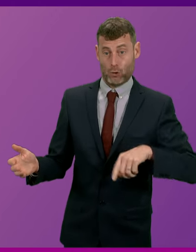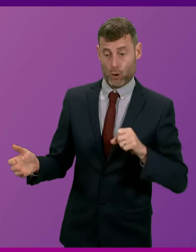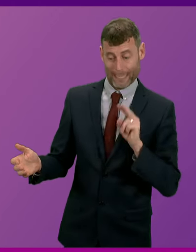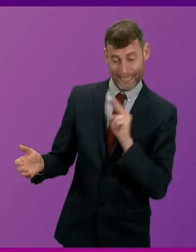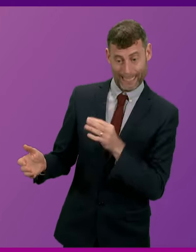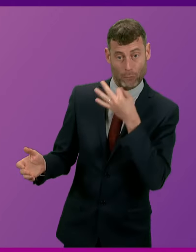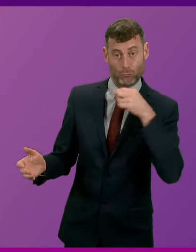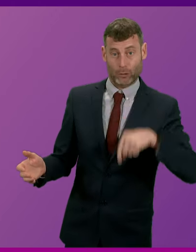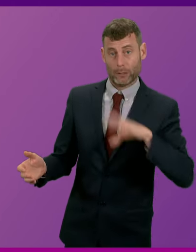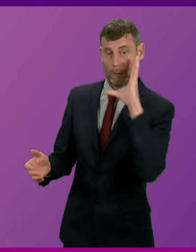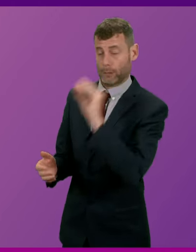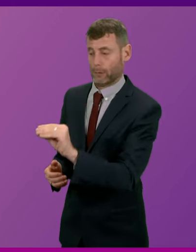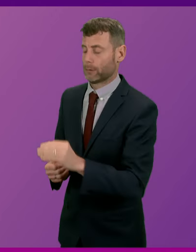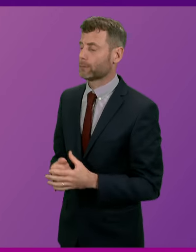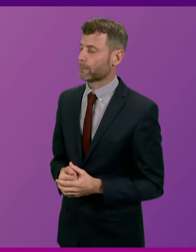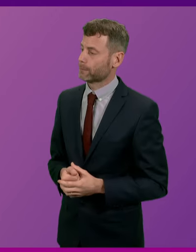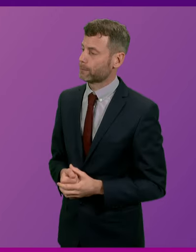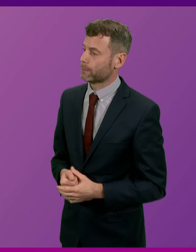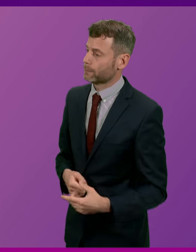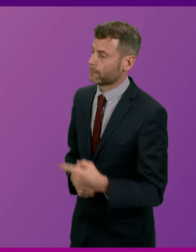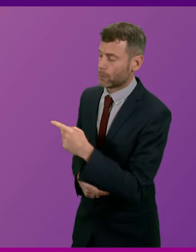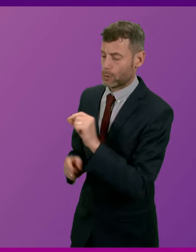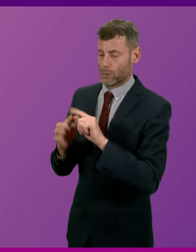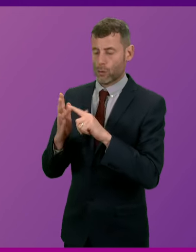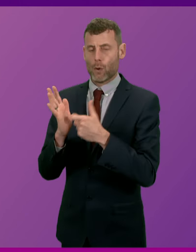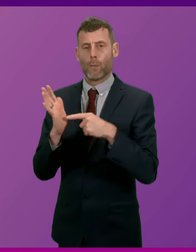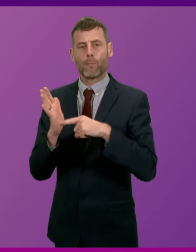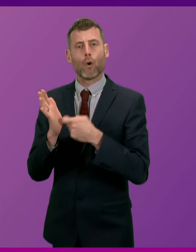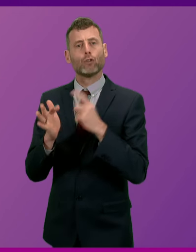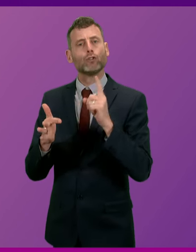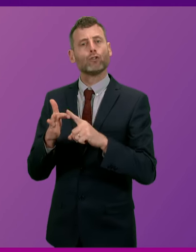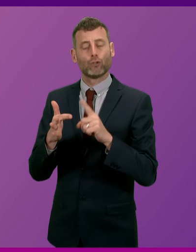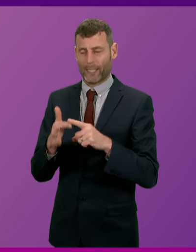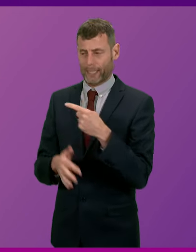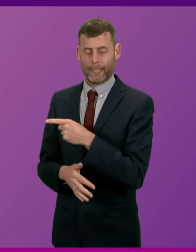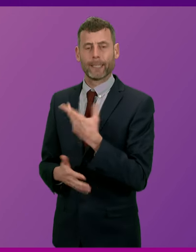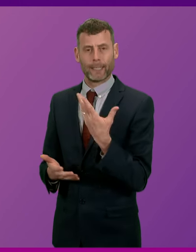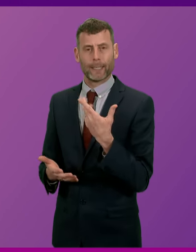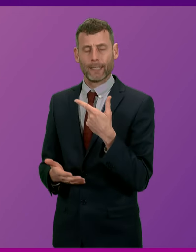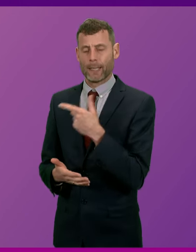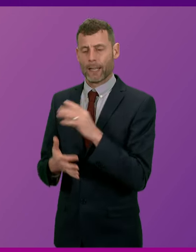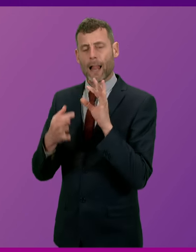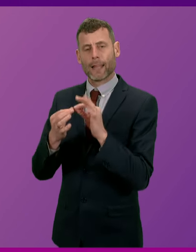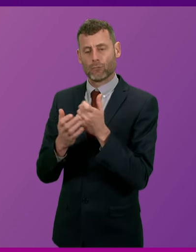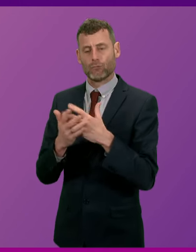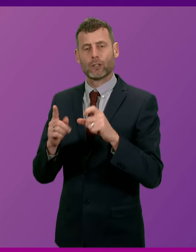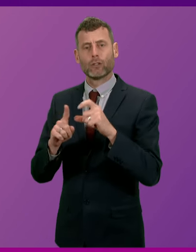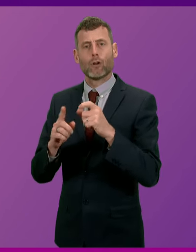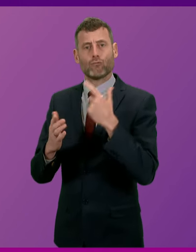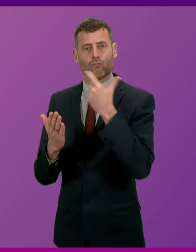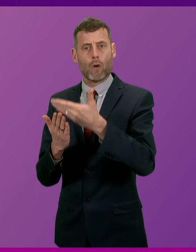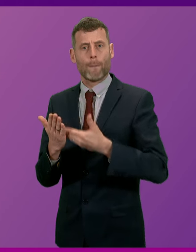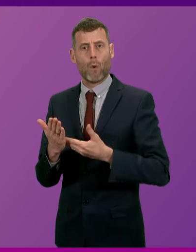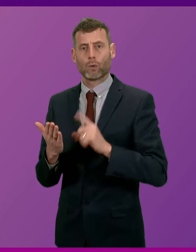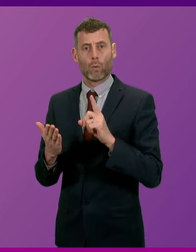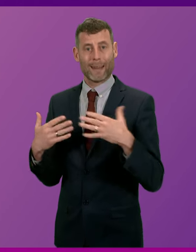Johnston. Last Saturday, campaigners in Portree protested failures in delivering the recommendations of the Ritchie Report on health provision on Skye,